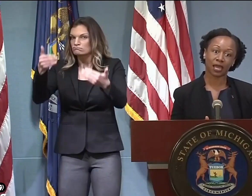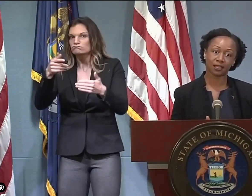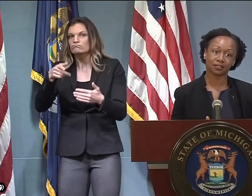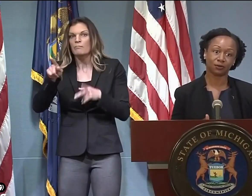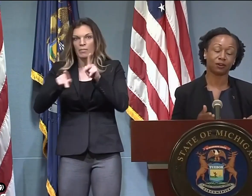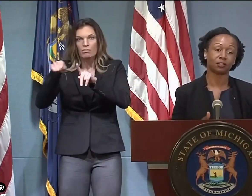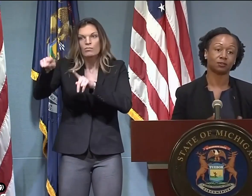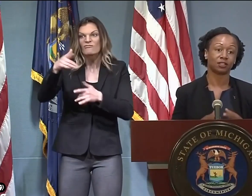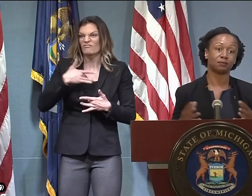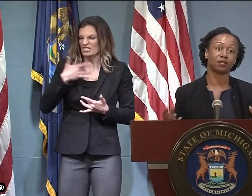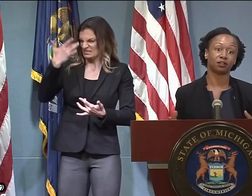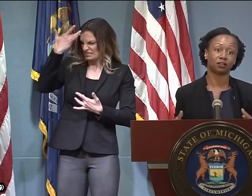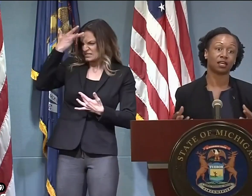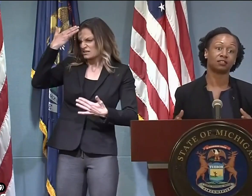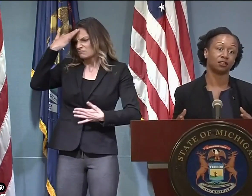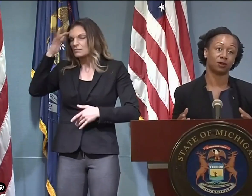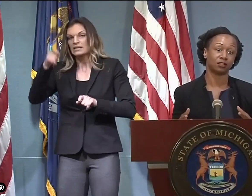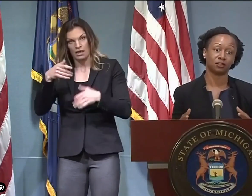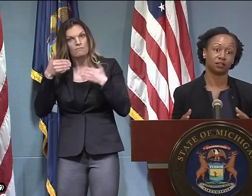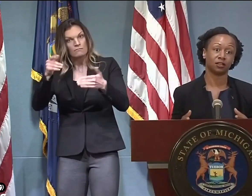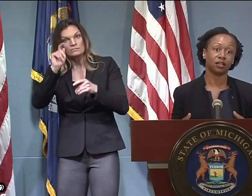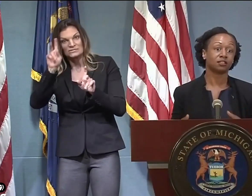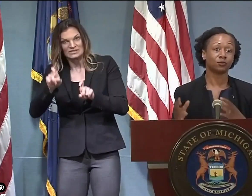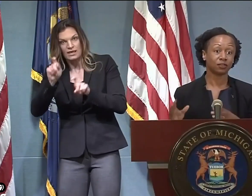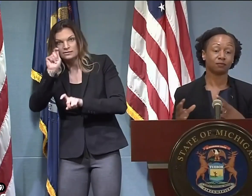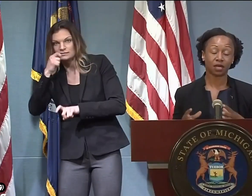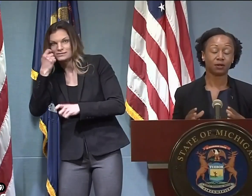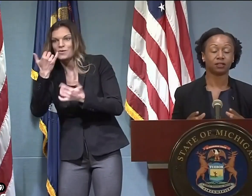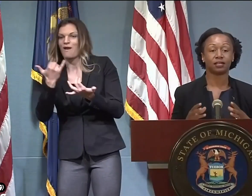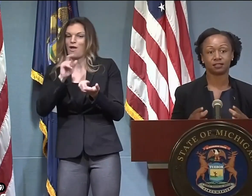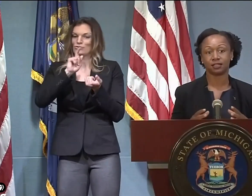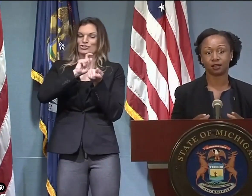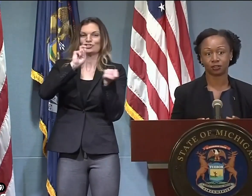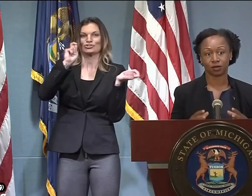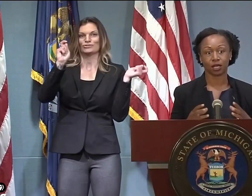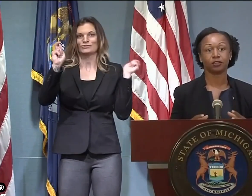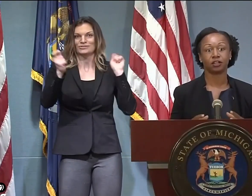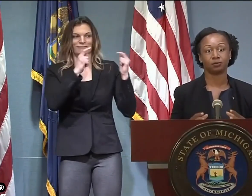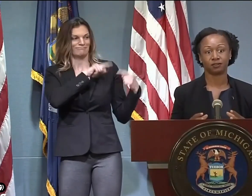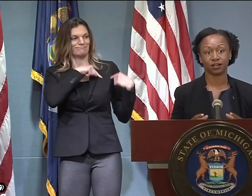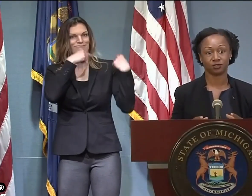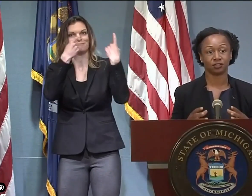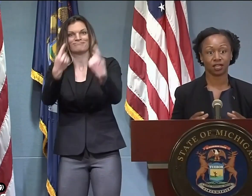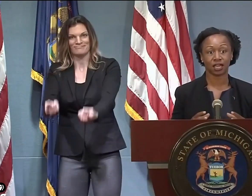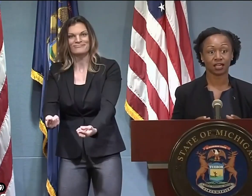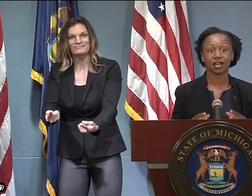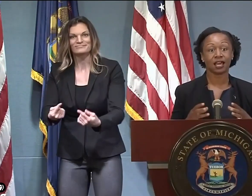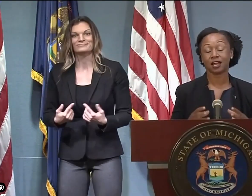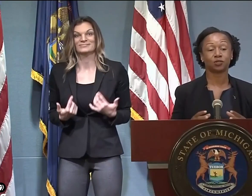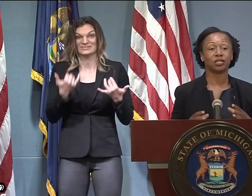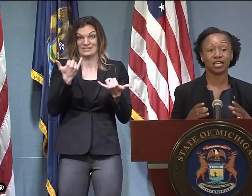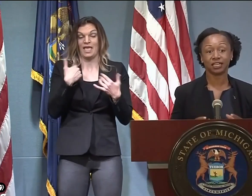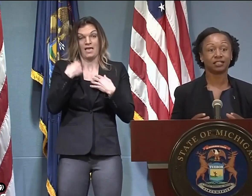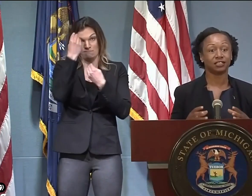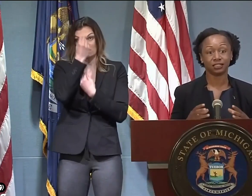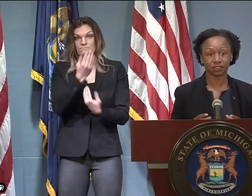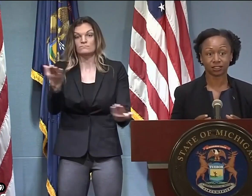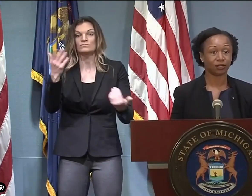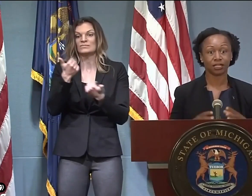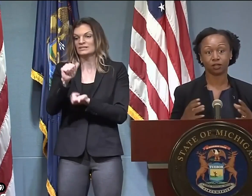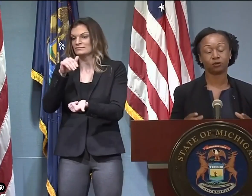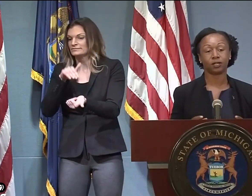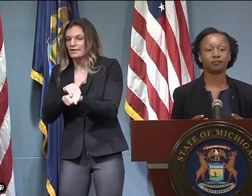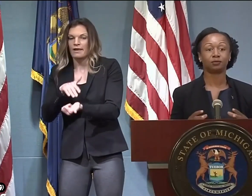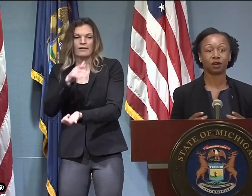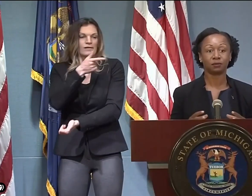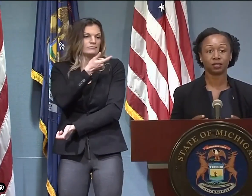capacity. And as we've expanded our capacity, we've also expanded our testing criteria. So with the memo that I sent out to our health care providers